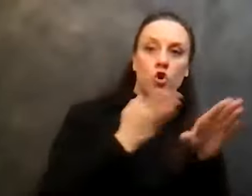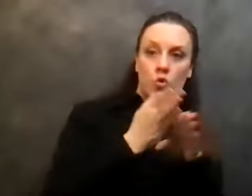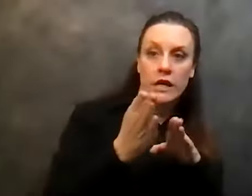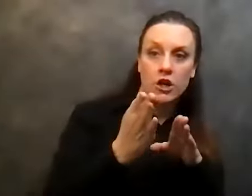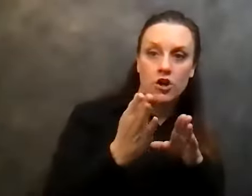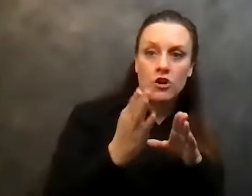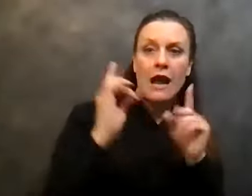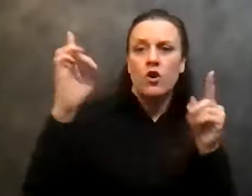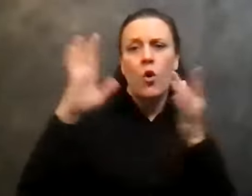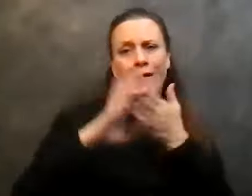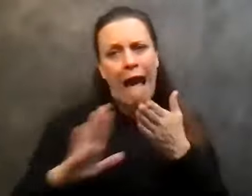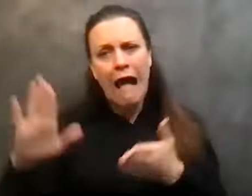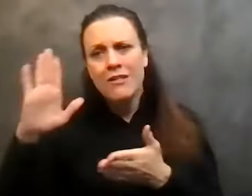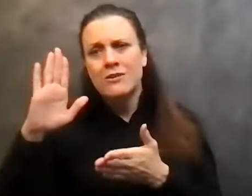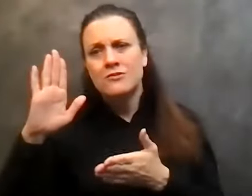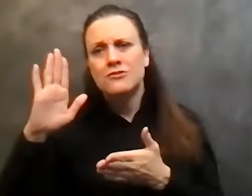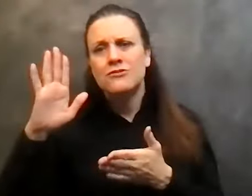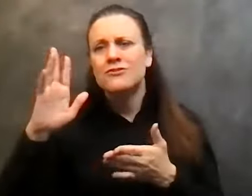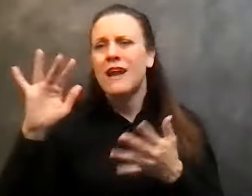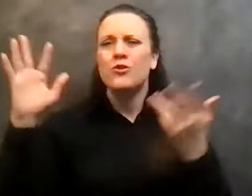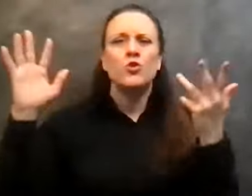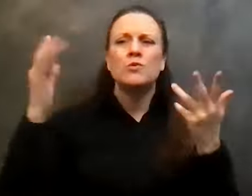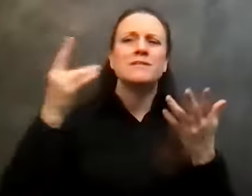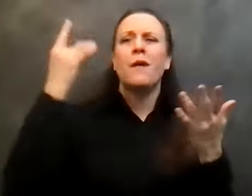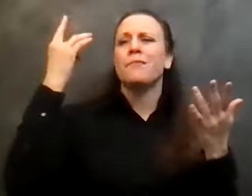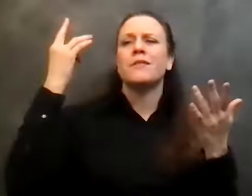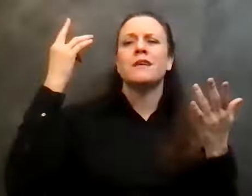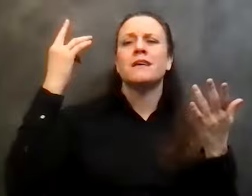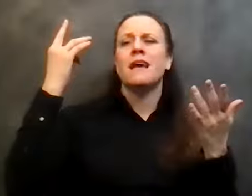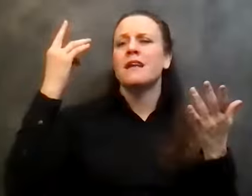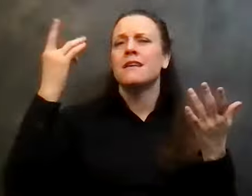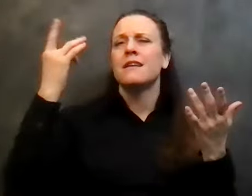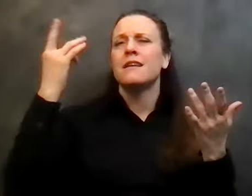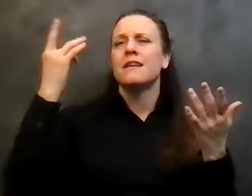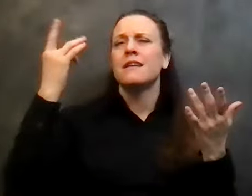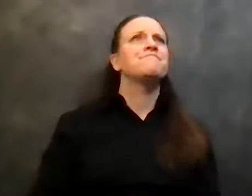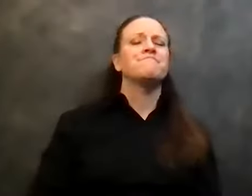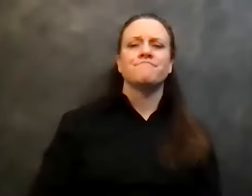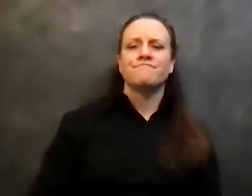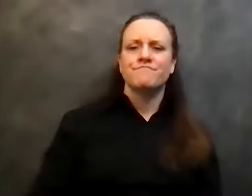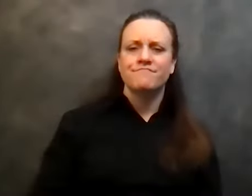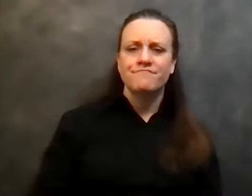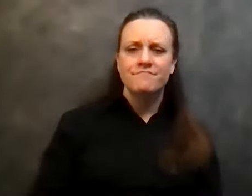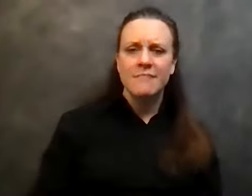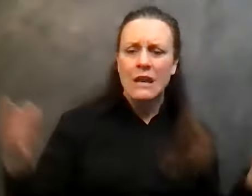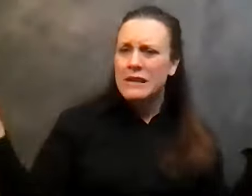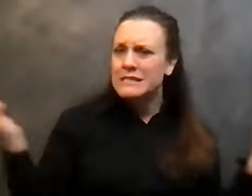college or I would, you know, I would do something and it would just, it would just explode because, because the